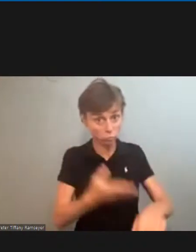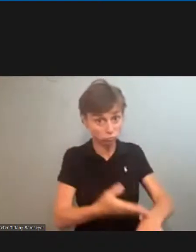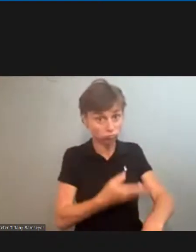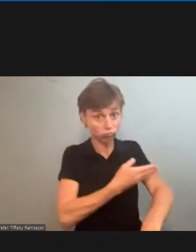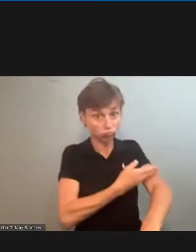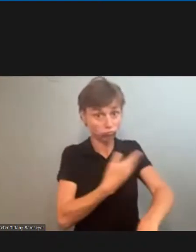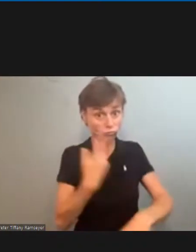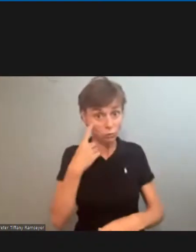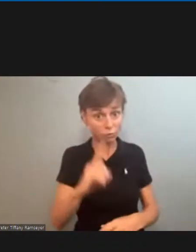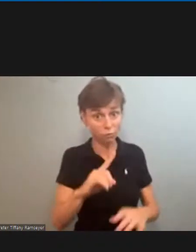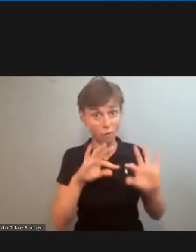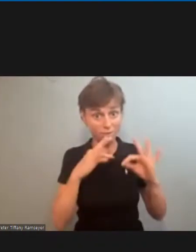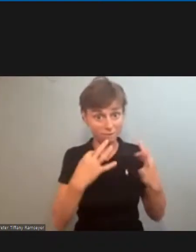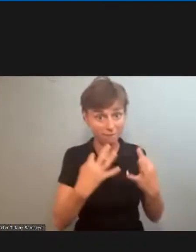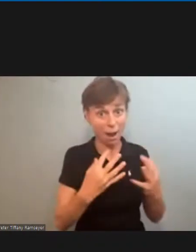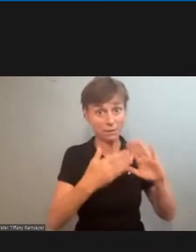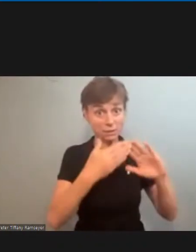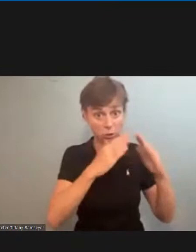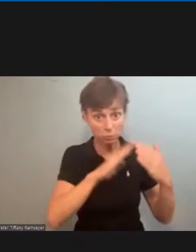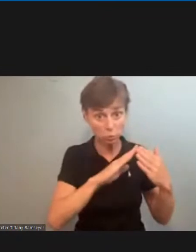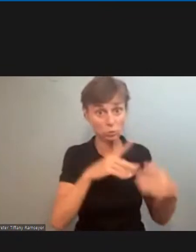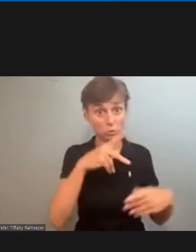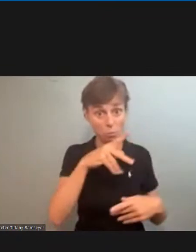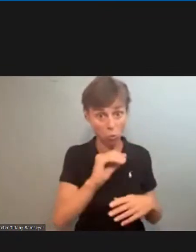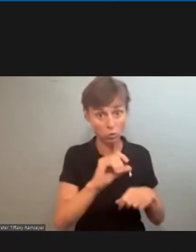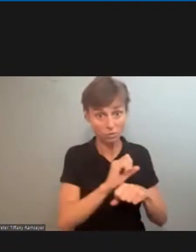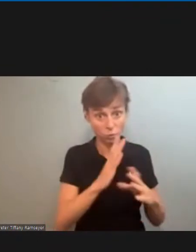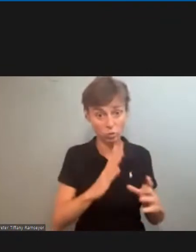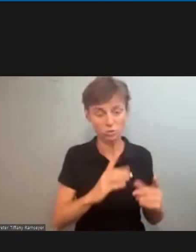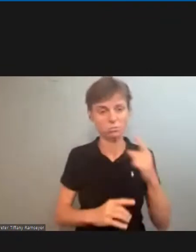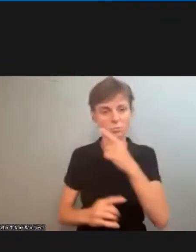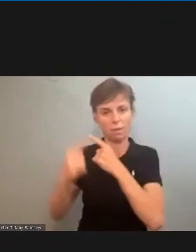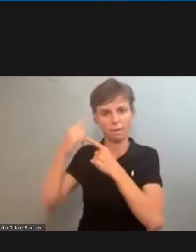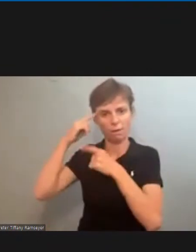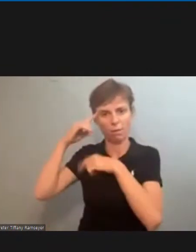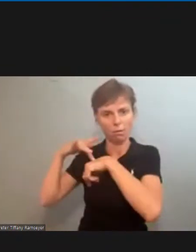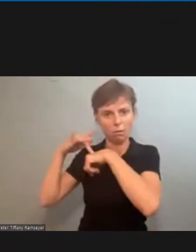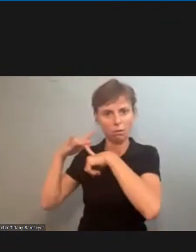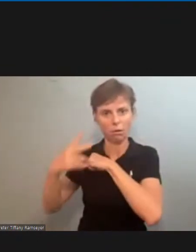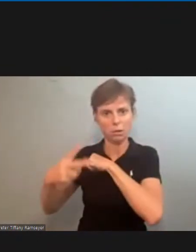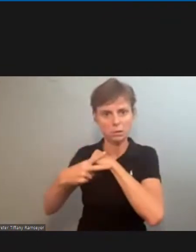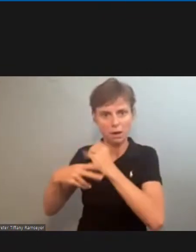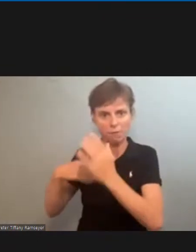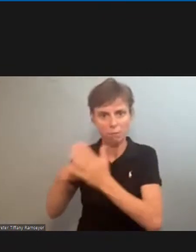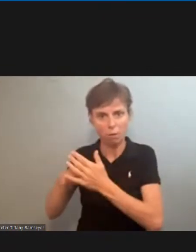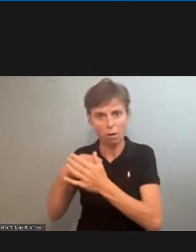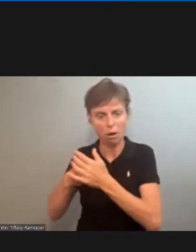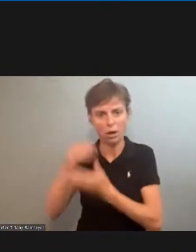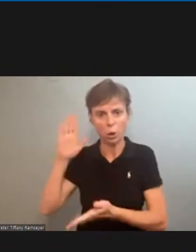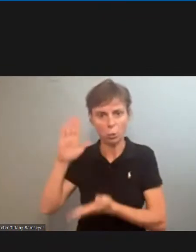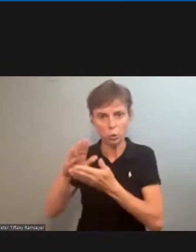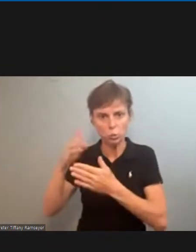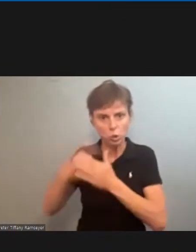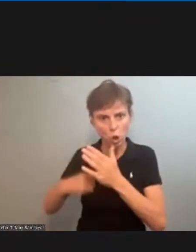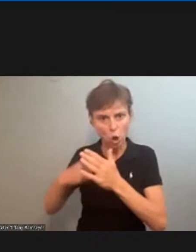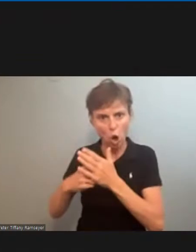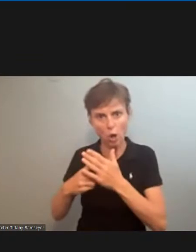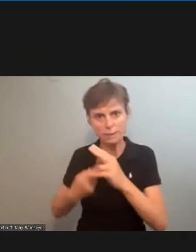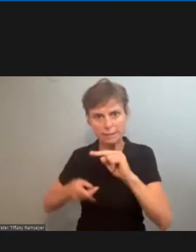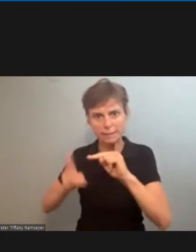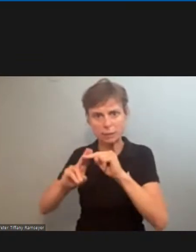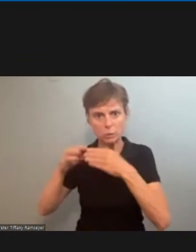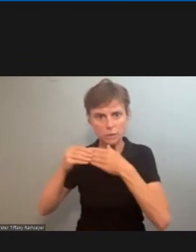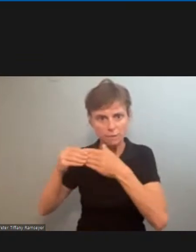our communities theirs is to always save money reduce costs increase flexibility and all the all the all that that